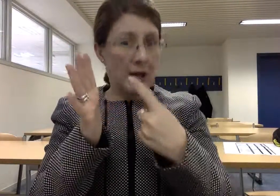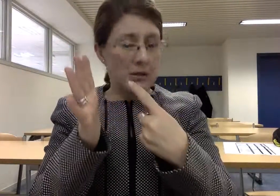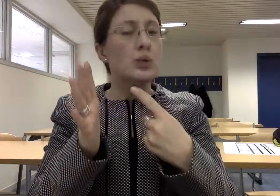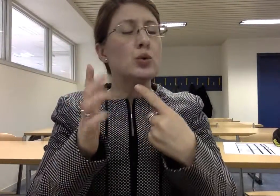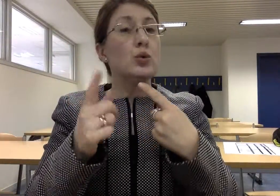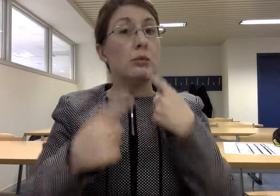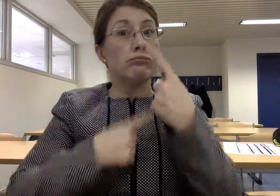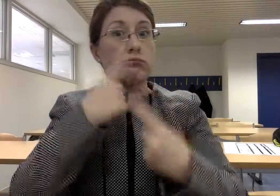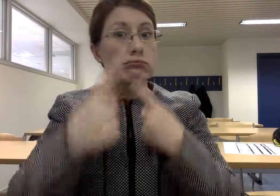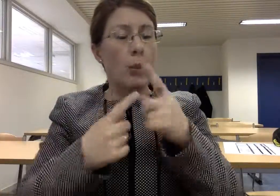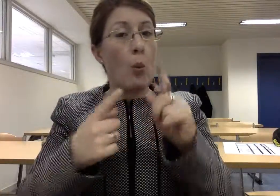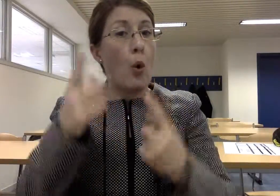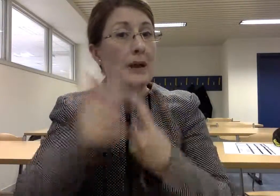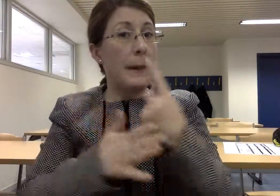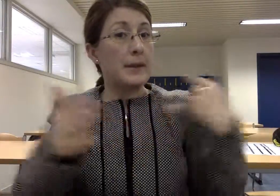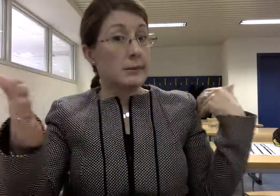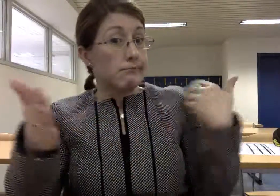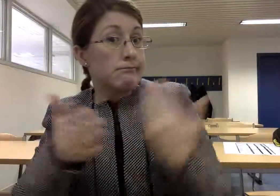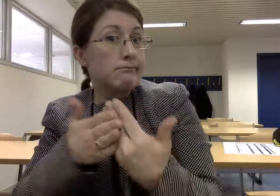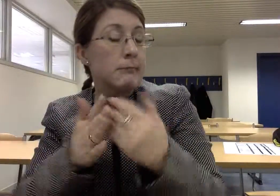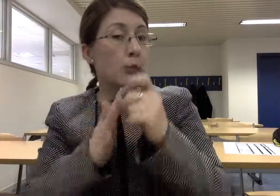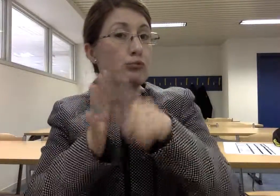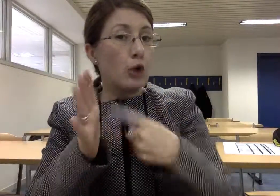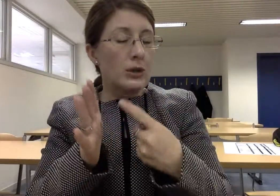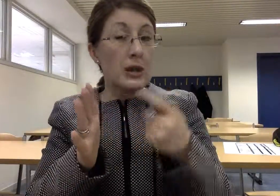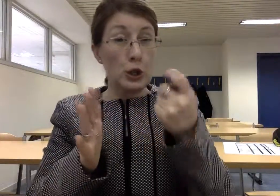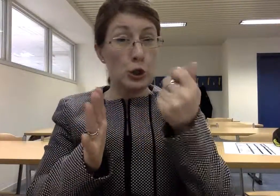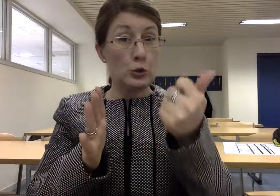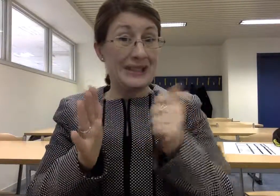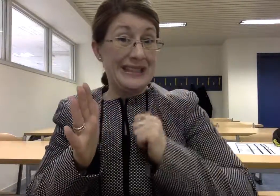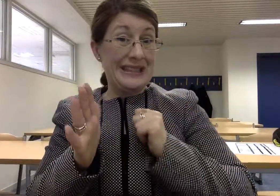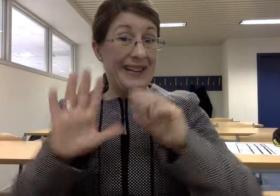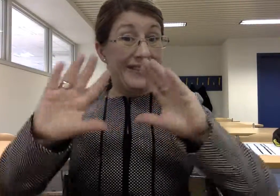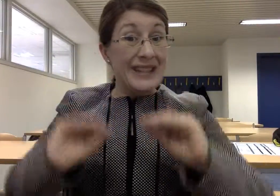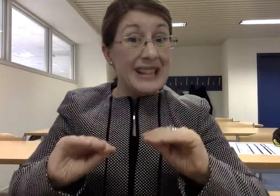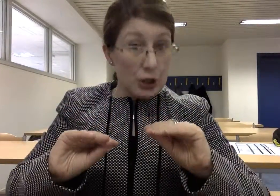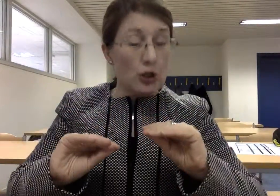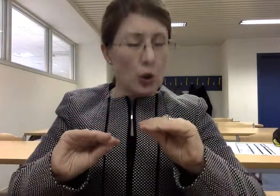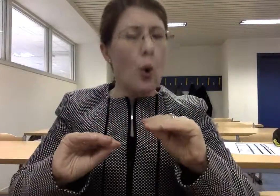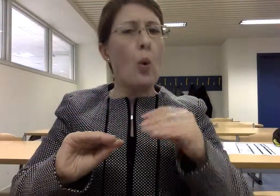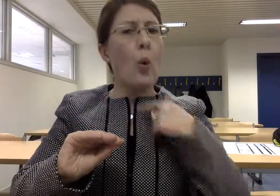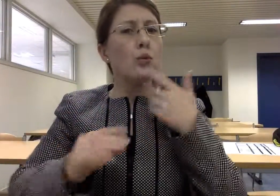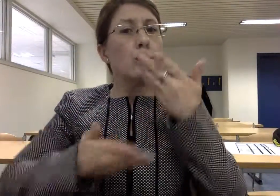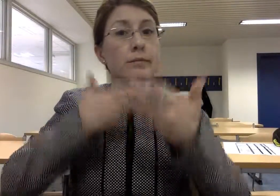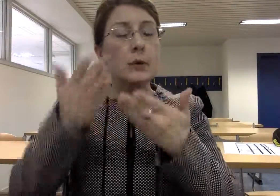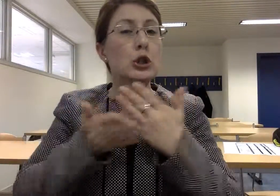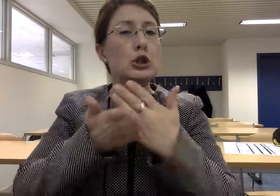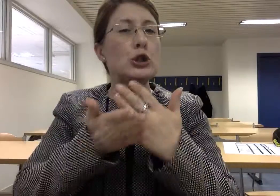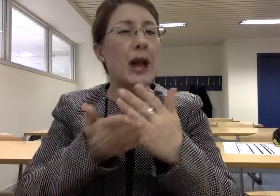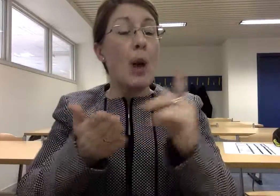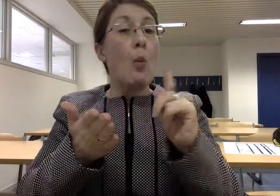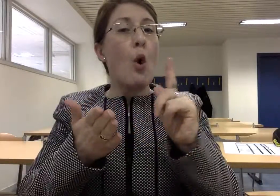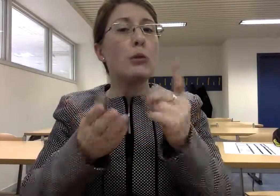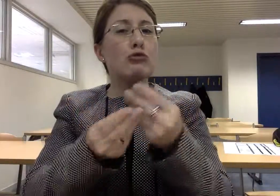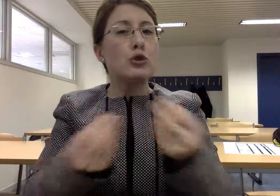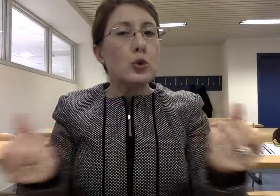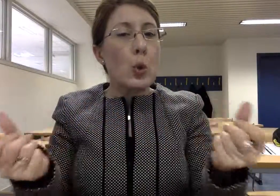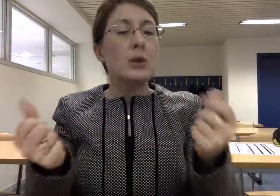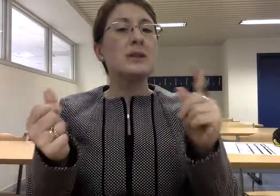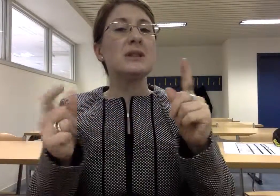time just a quick question we have i have made interview with penny was brand this idea in the back that you might use